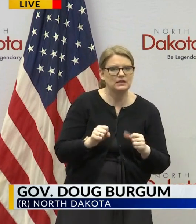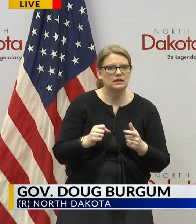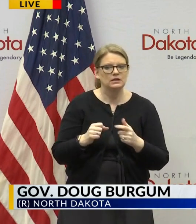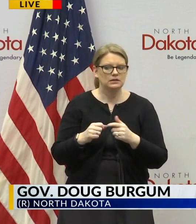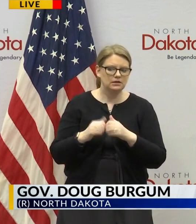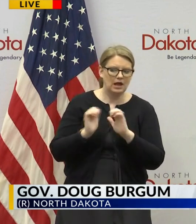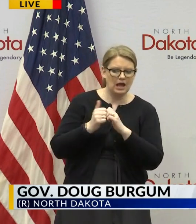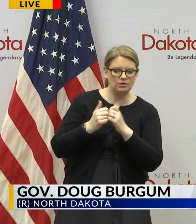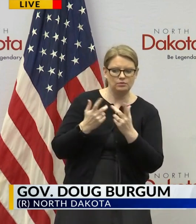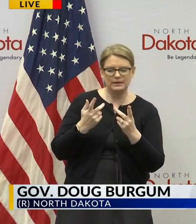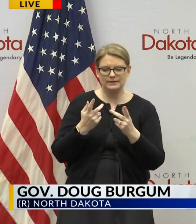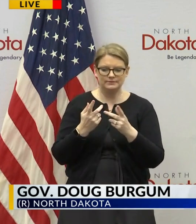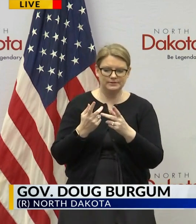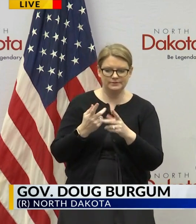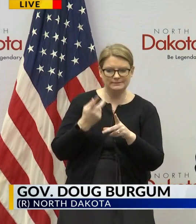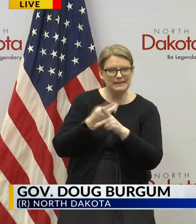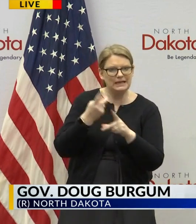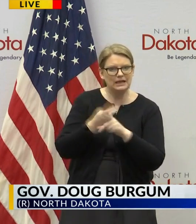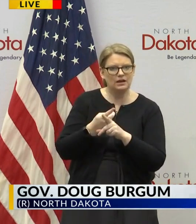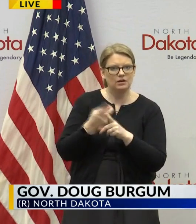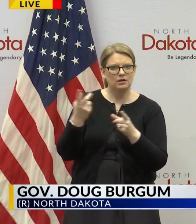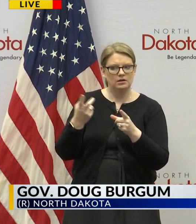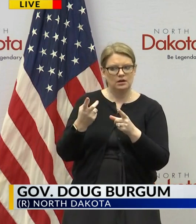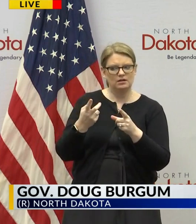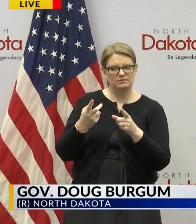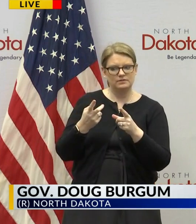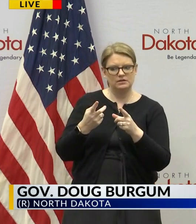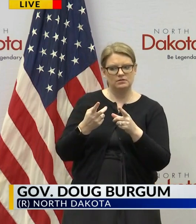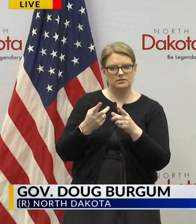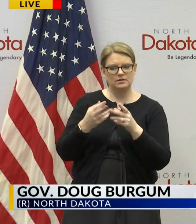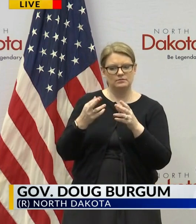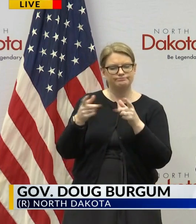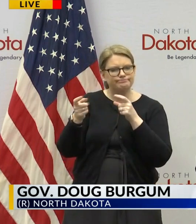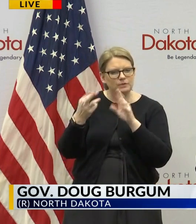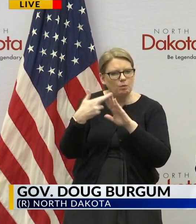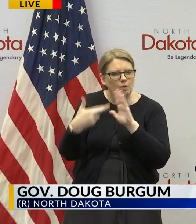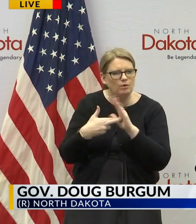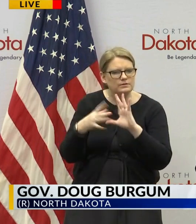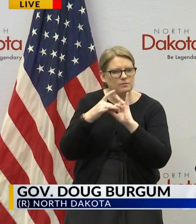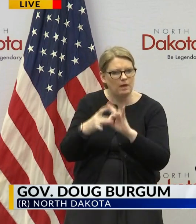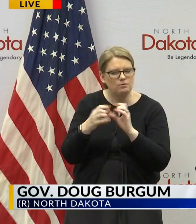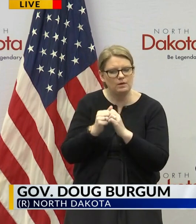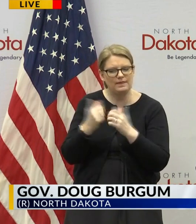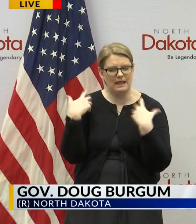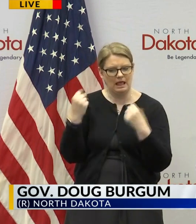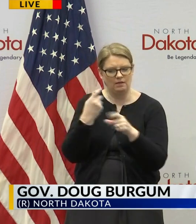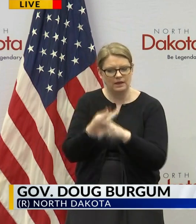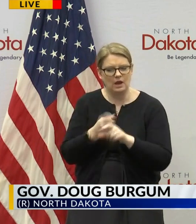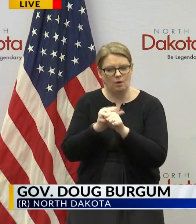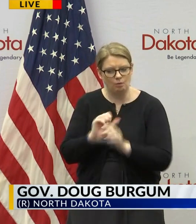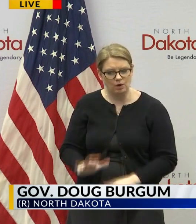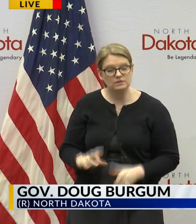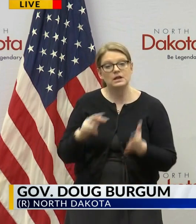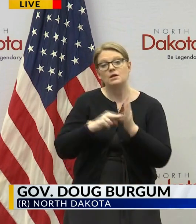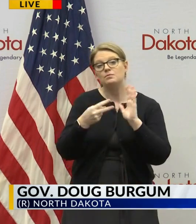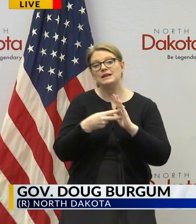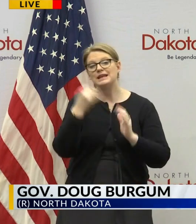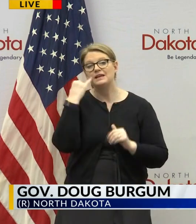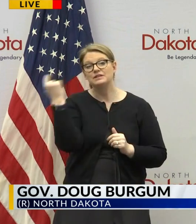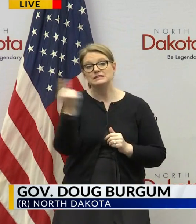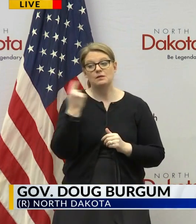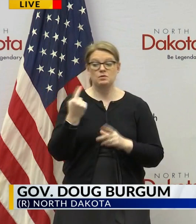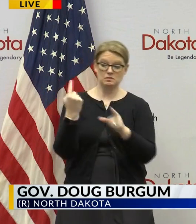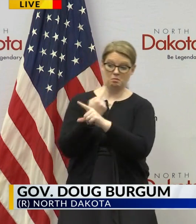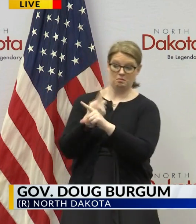crunch comes that we have enough health care workers to work in North Dakota and that executive order allowed that if someone was appropriately licensed in